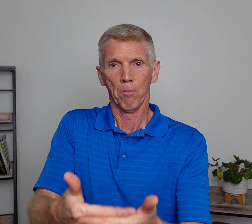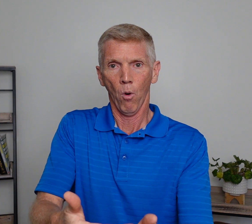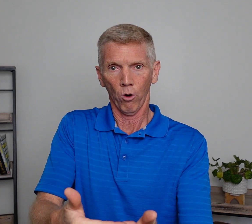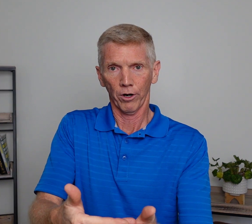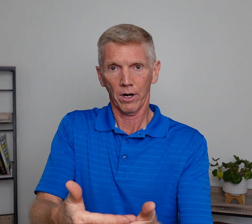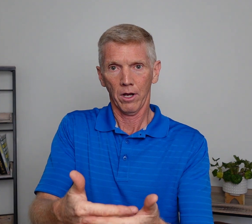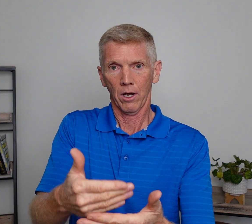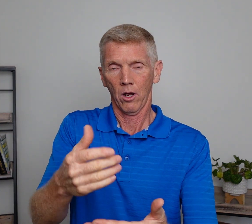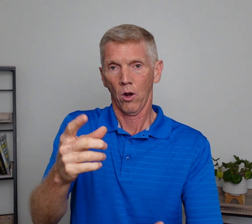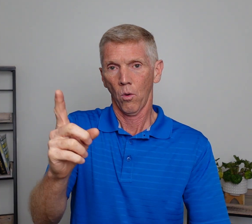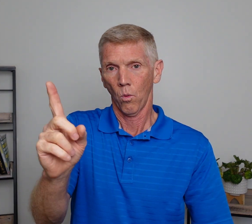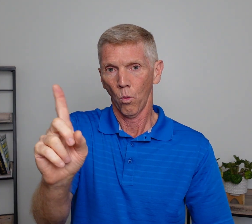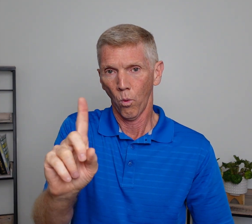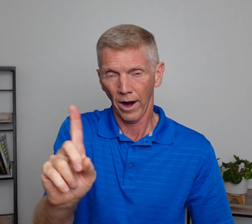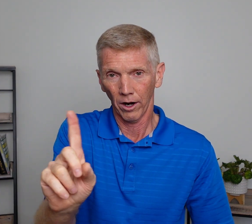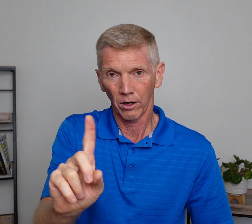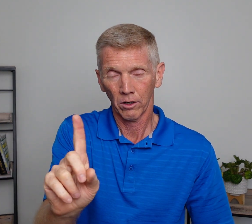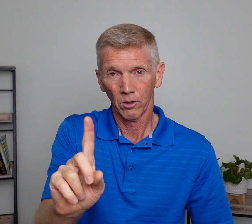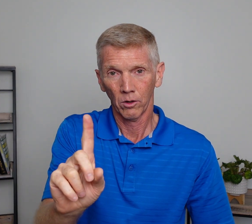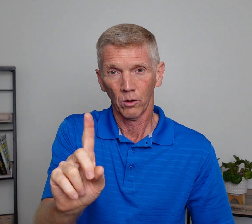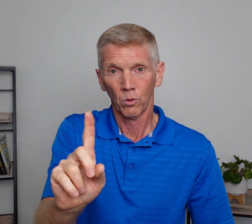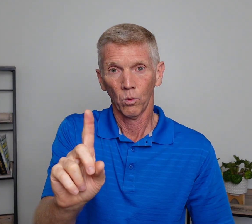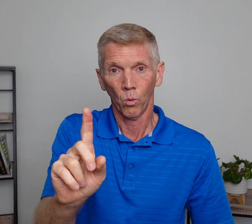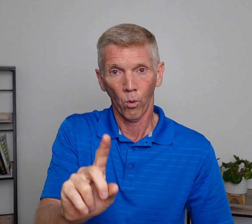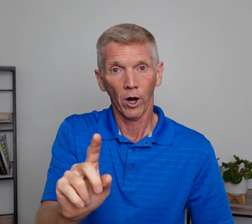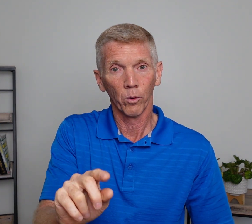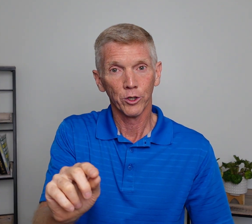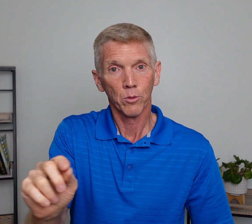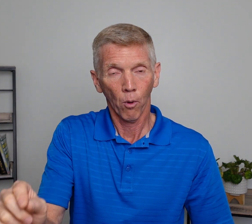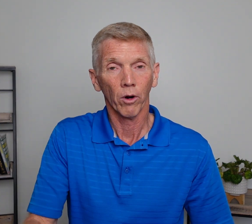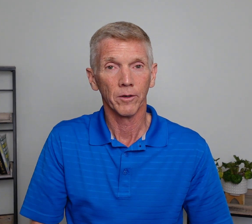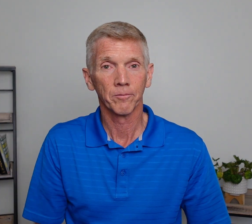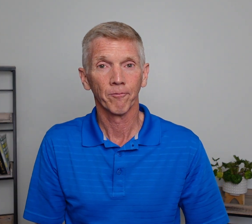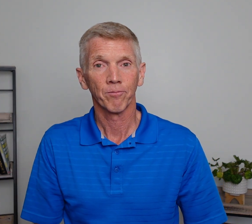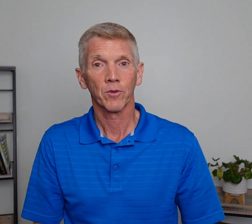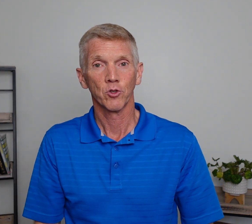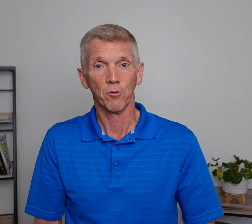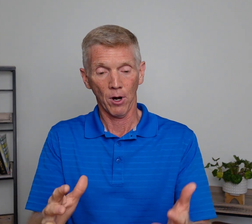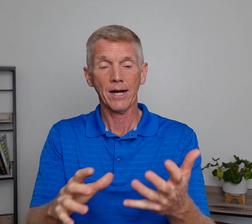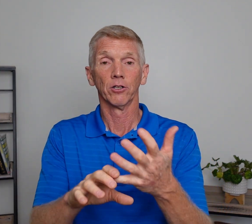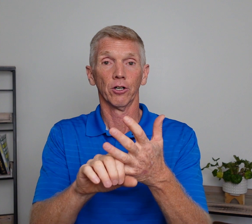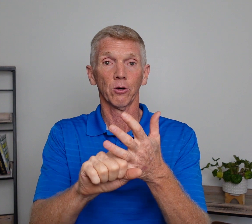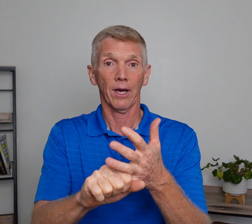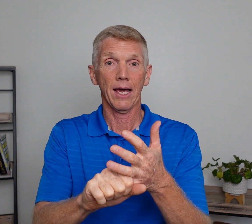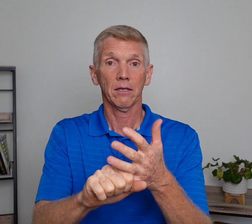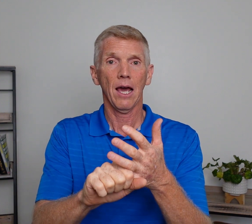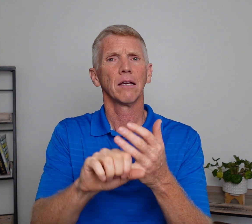Born. Where? Where were you born? So I'm trying to learn, okay? Hey.